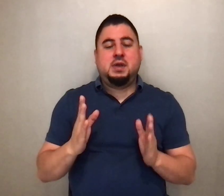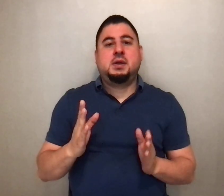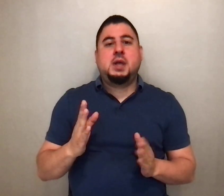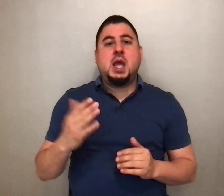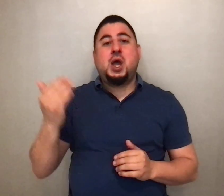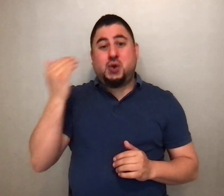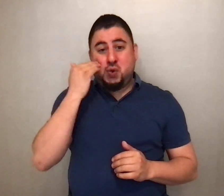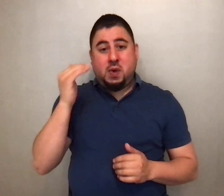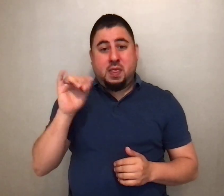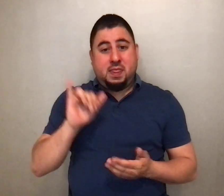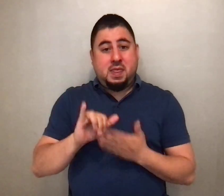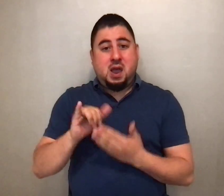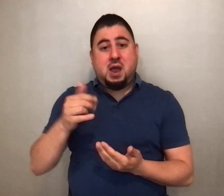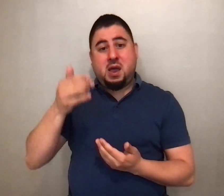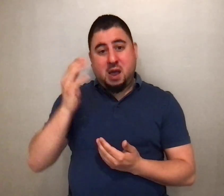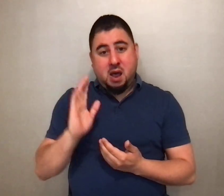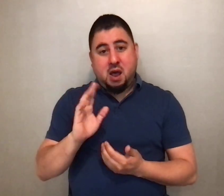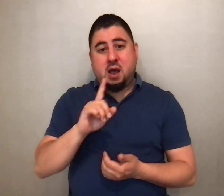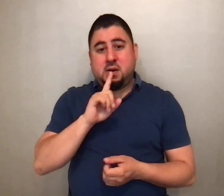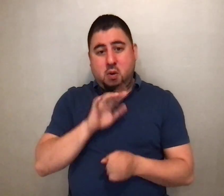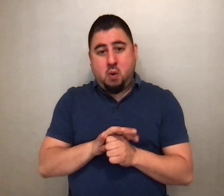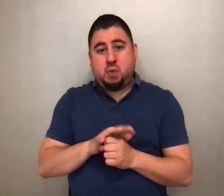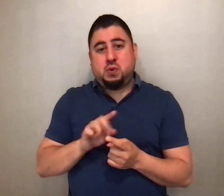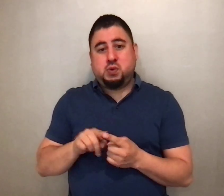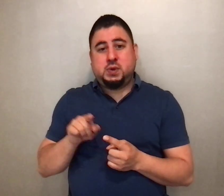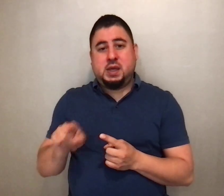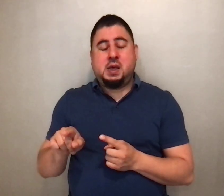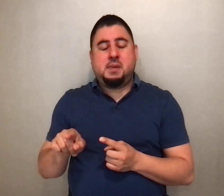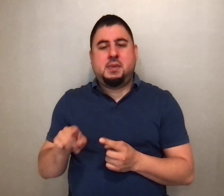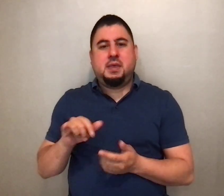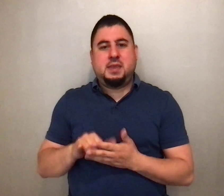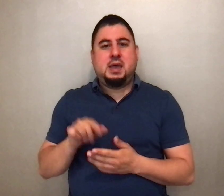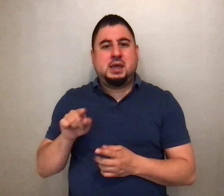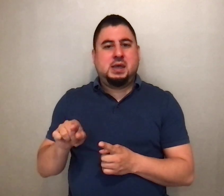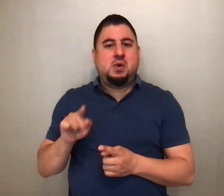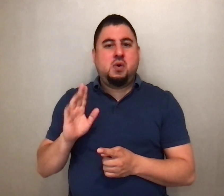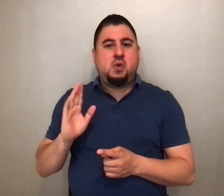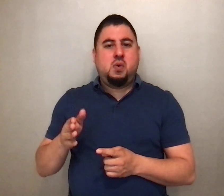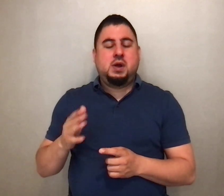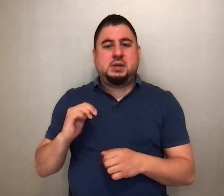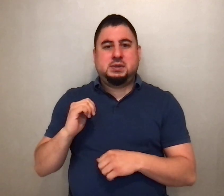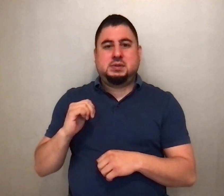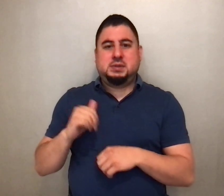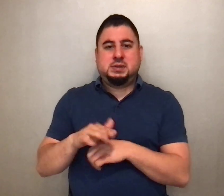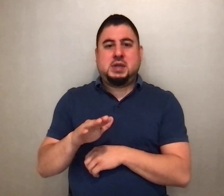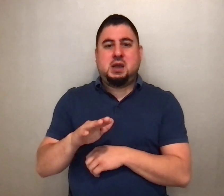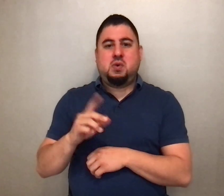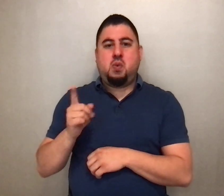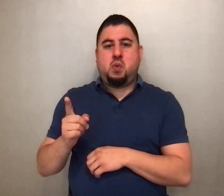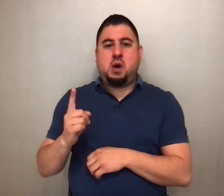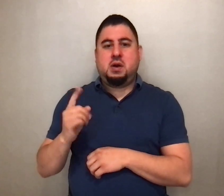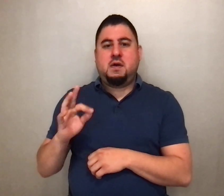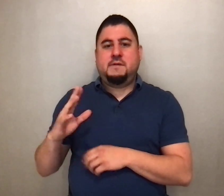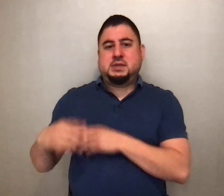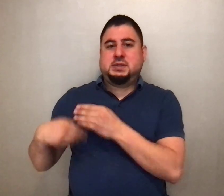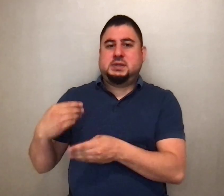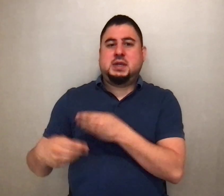sworn an oath to him, that he would set one of his descendants upon his throne,